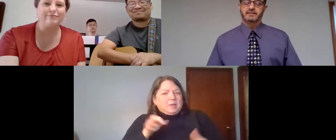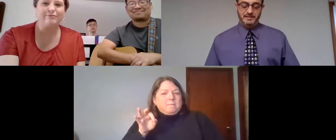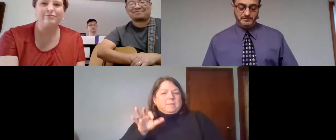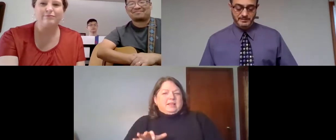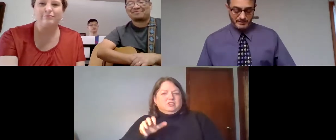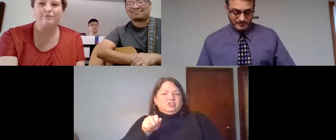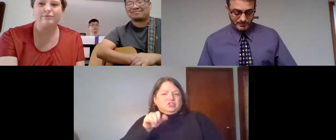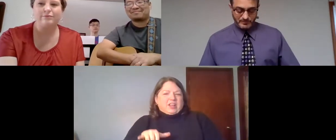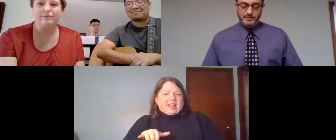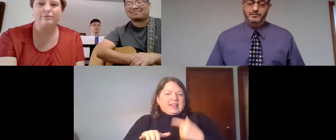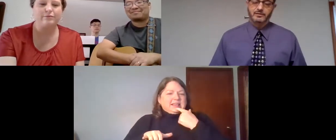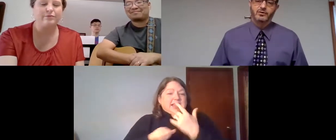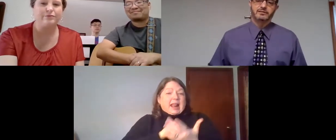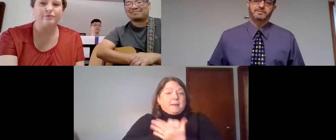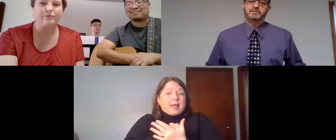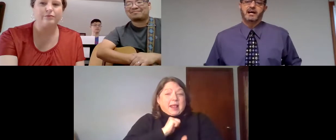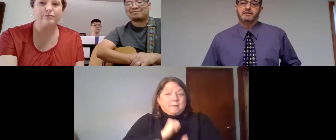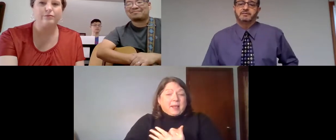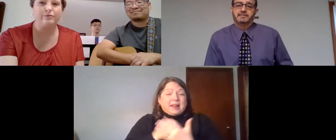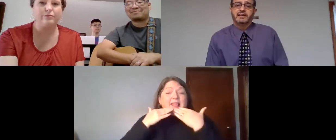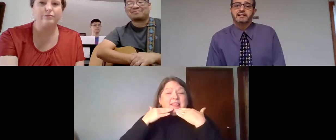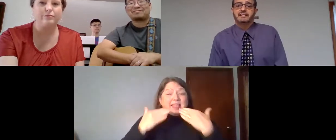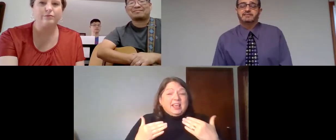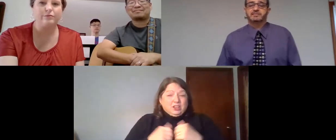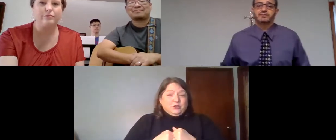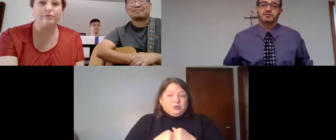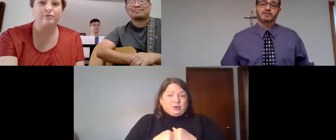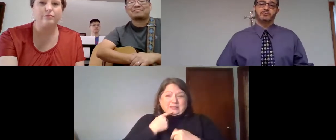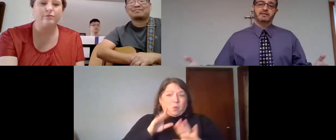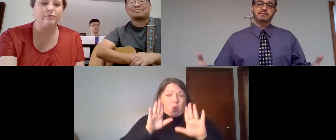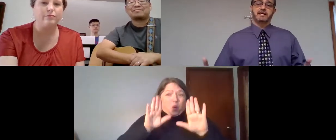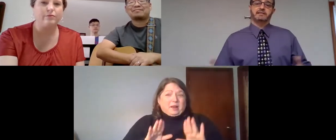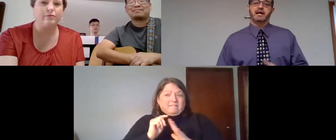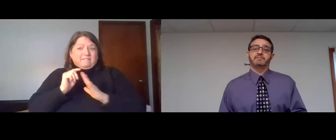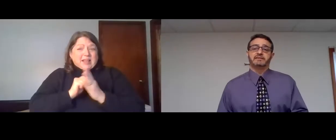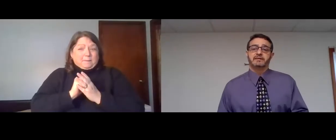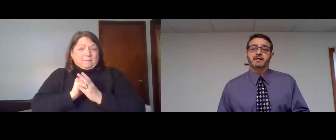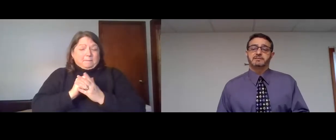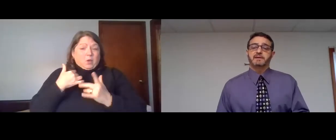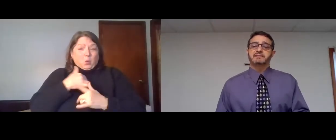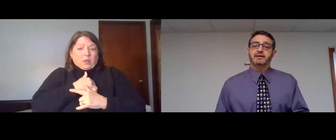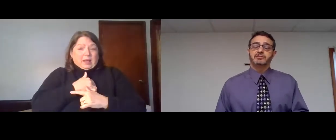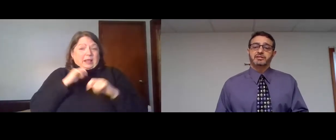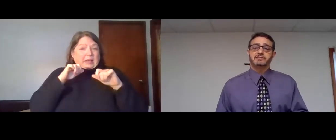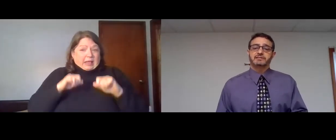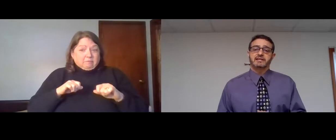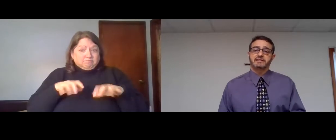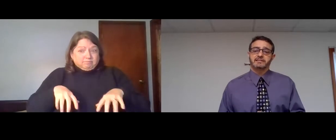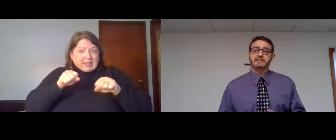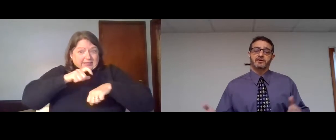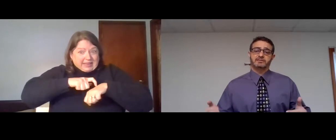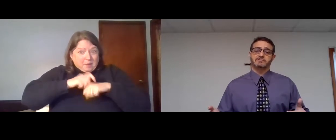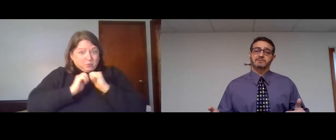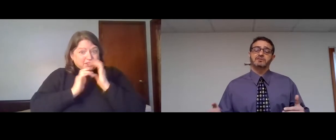Amen. Amen. Thank you. What a wonderful time of the day it is just to know that we can take time and spend time with Jesus.